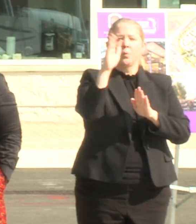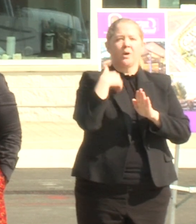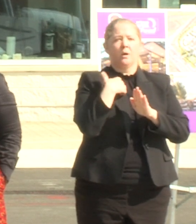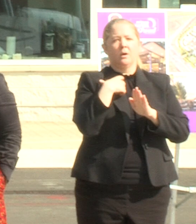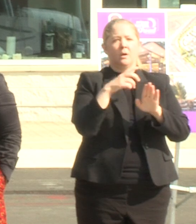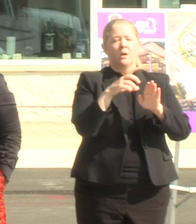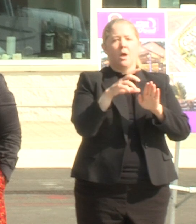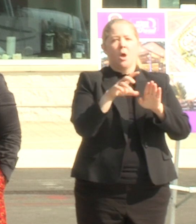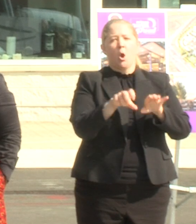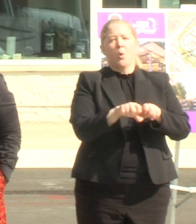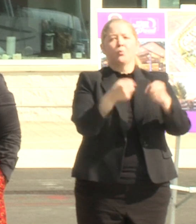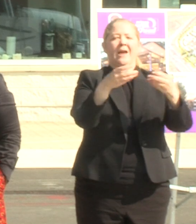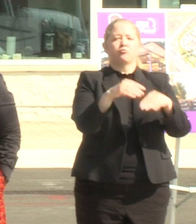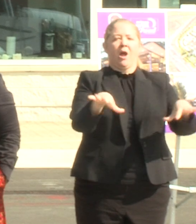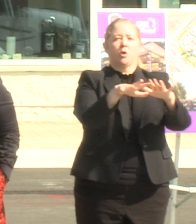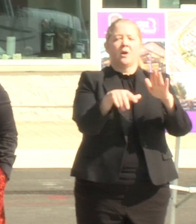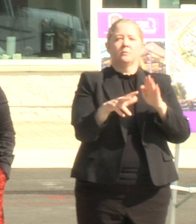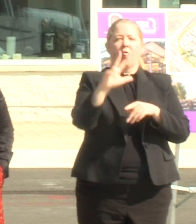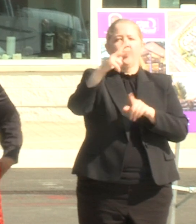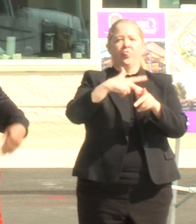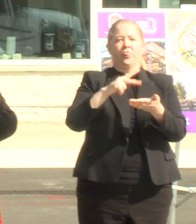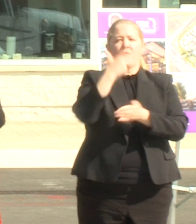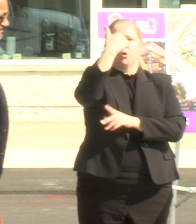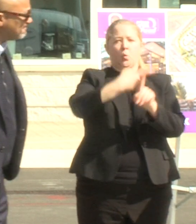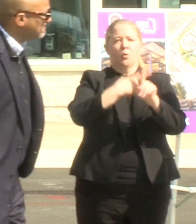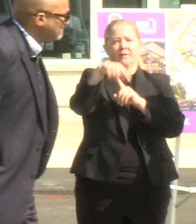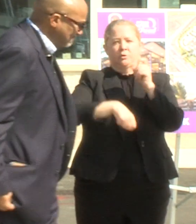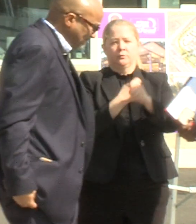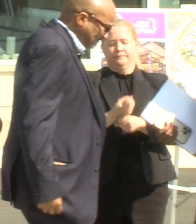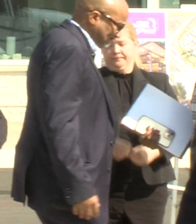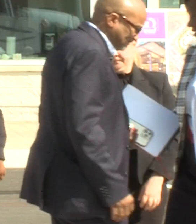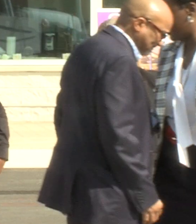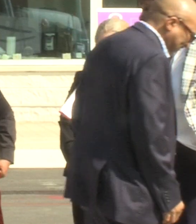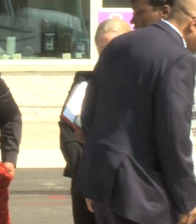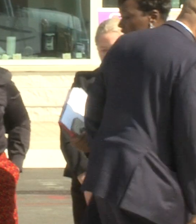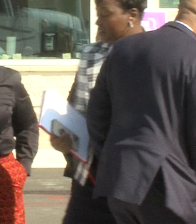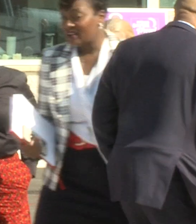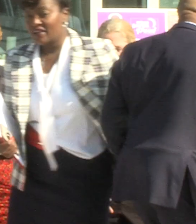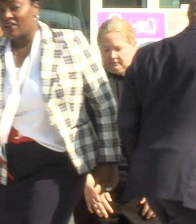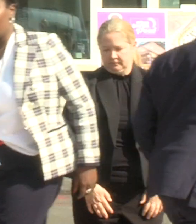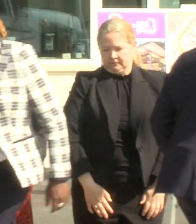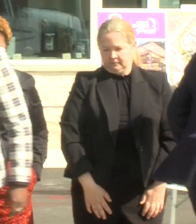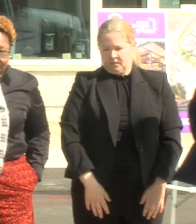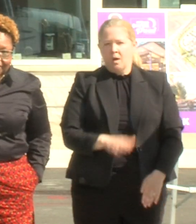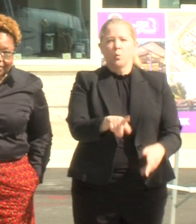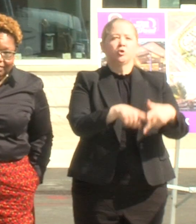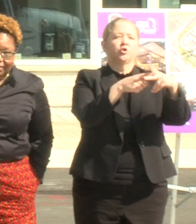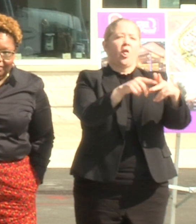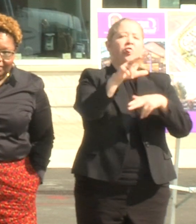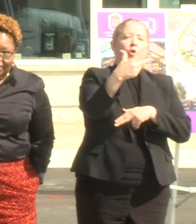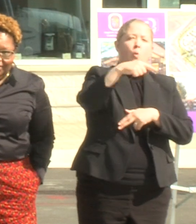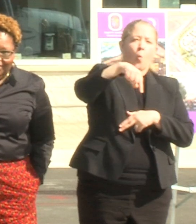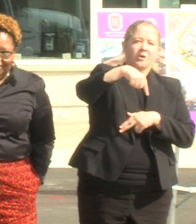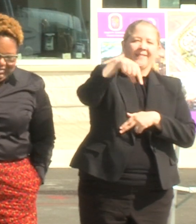third quarter of this year so i just want to make that clear all right so